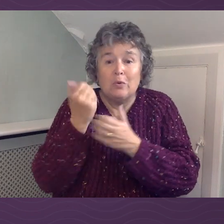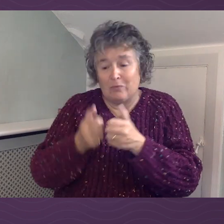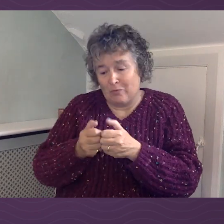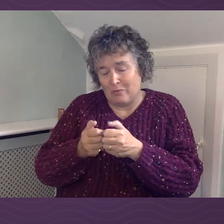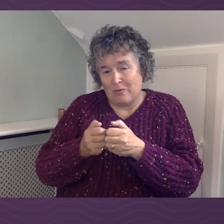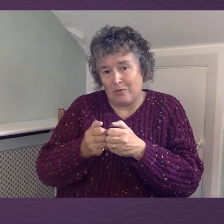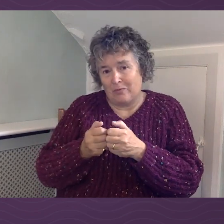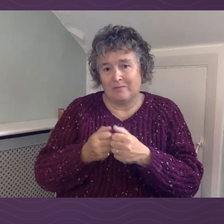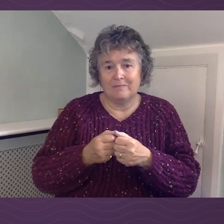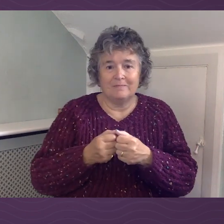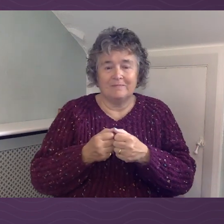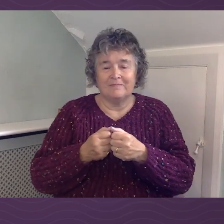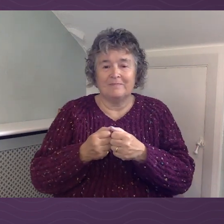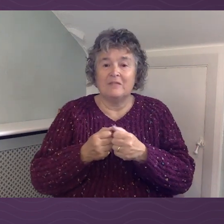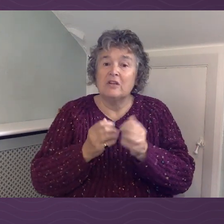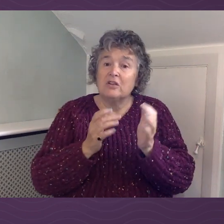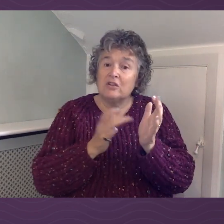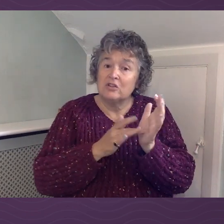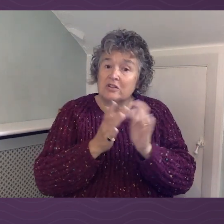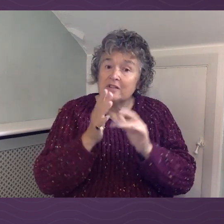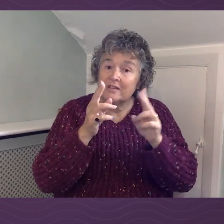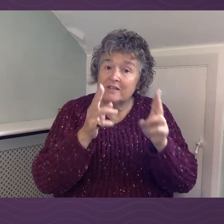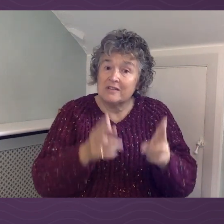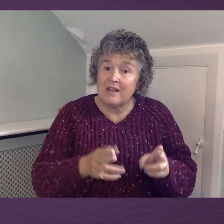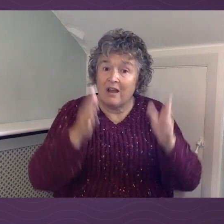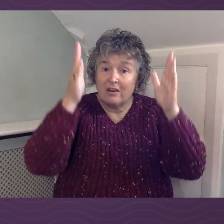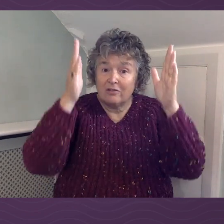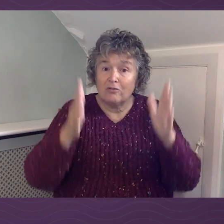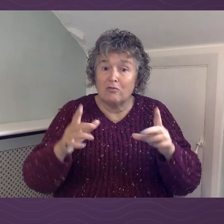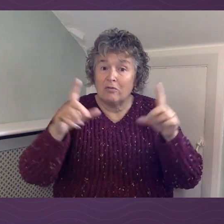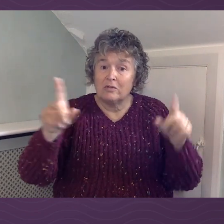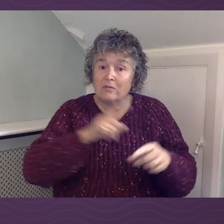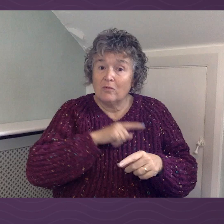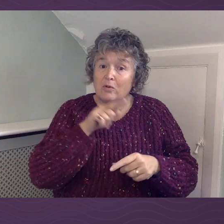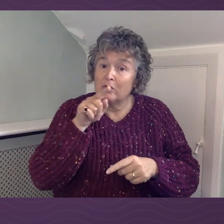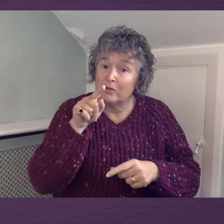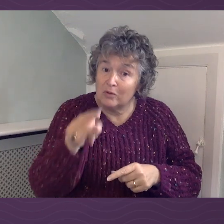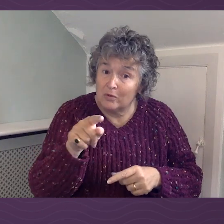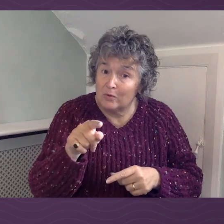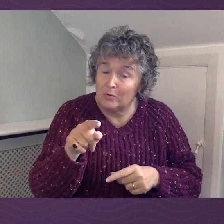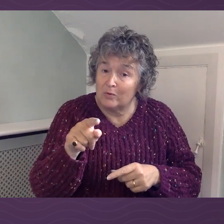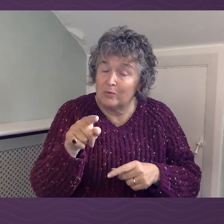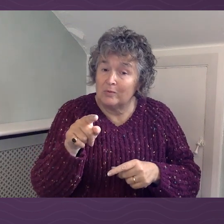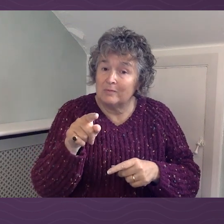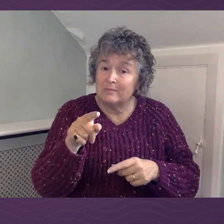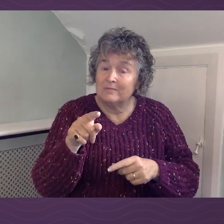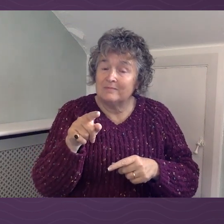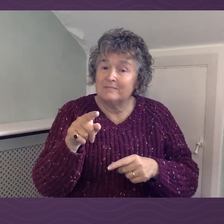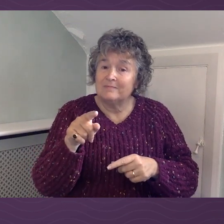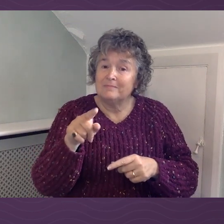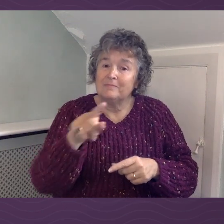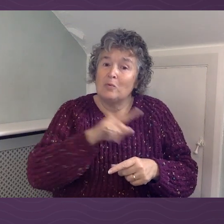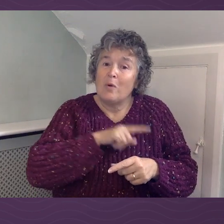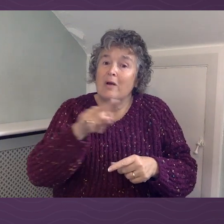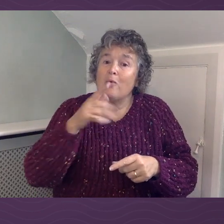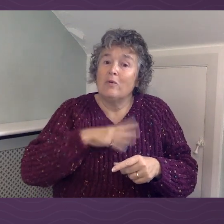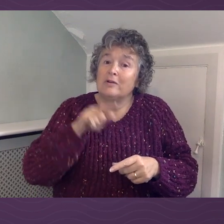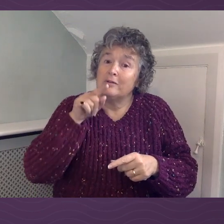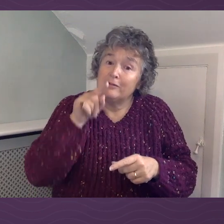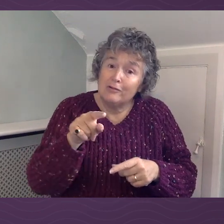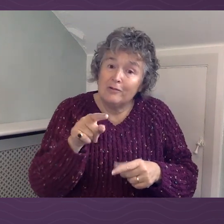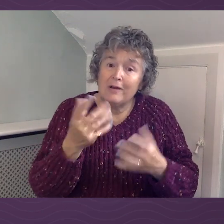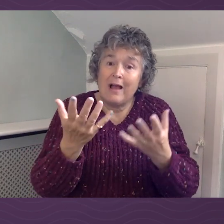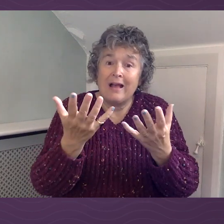telly. And you see, when Jesus died on the cross for you, he did it so that you could embrace a new and better